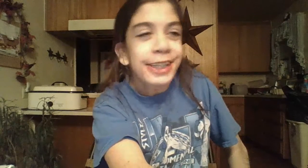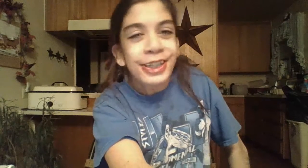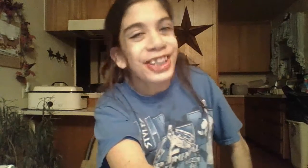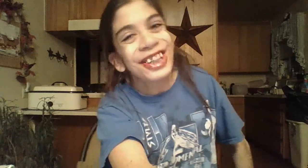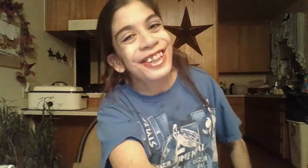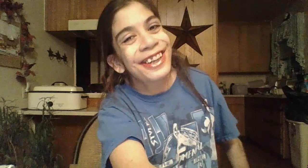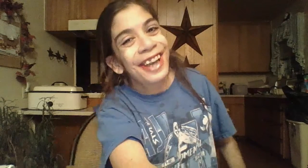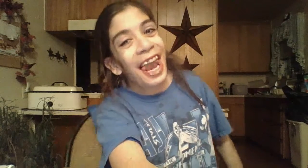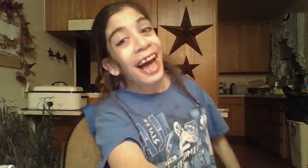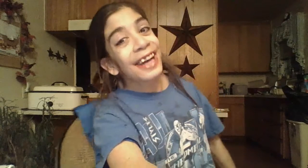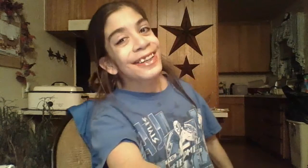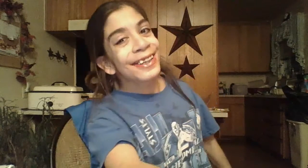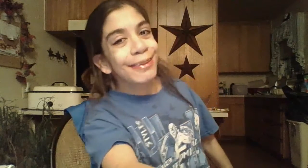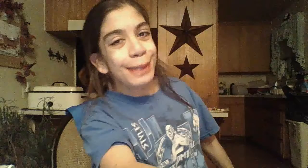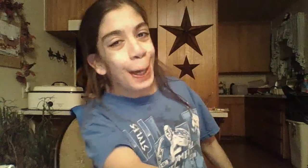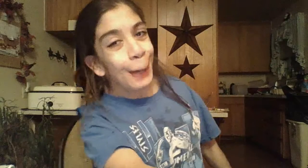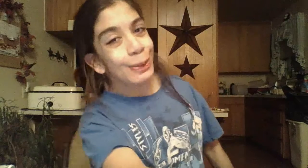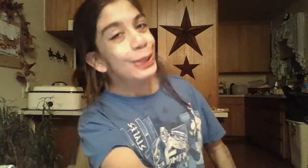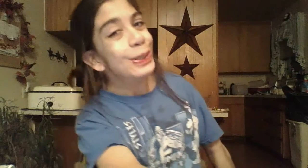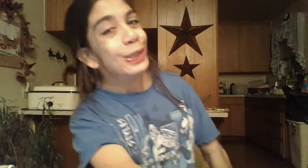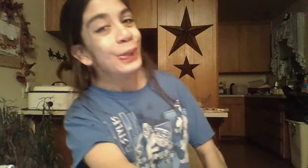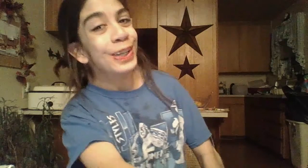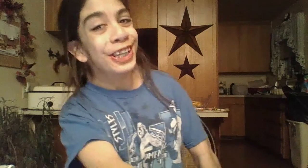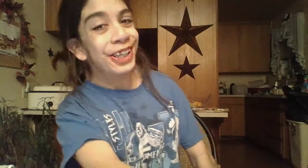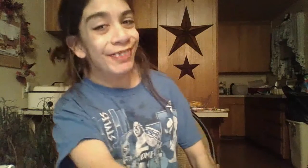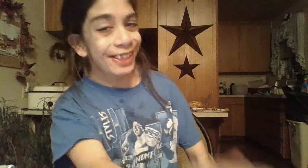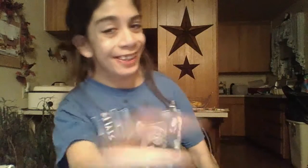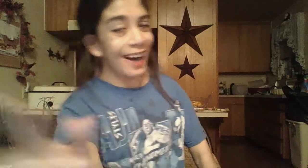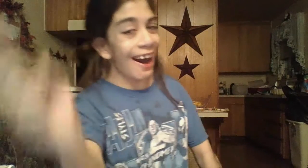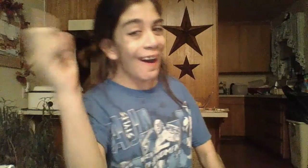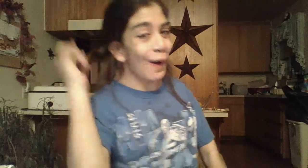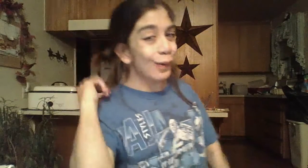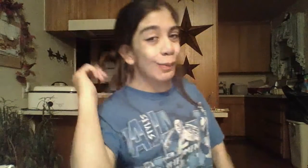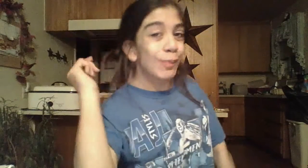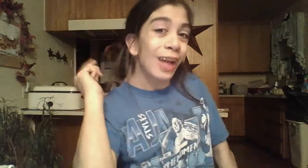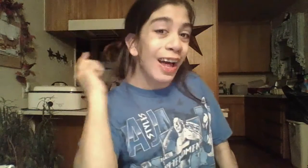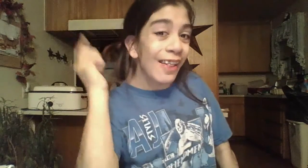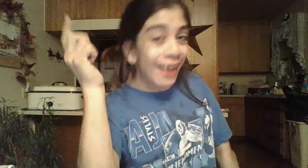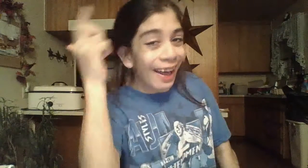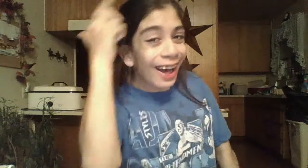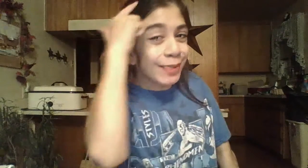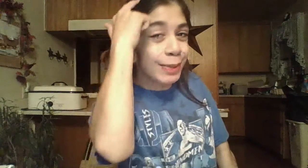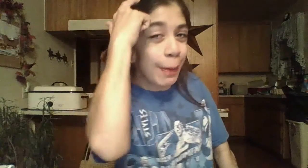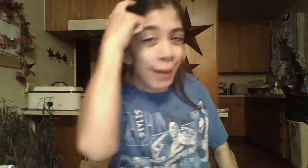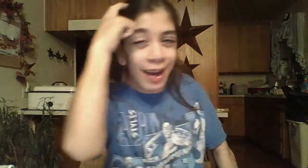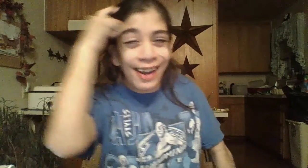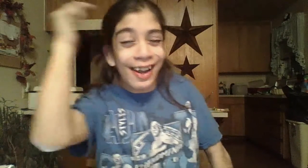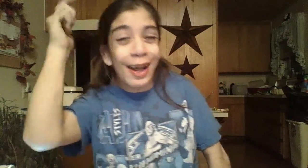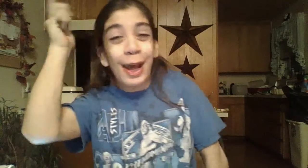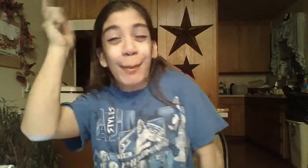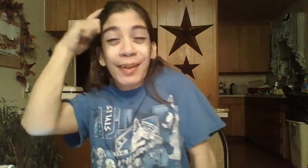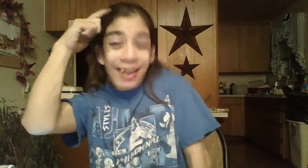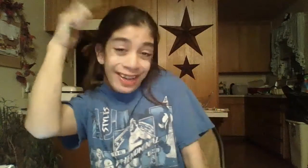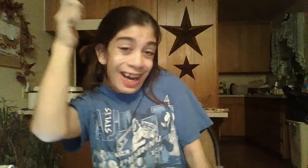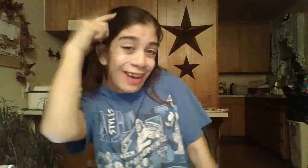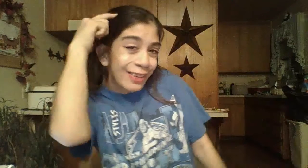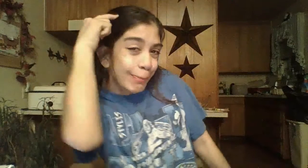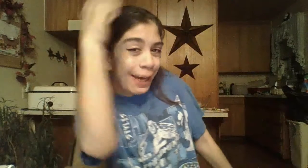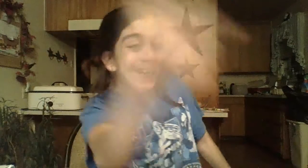Just a lot of that coming up in 2017 that I hope that I have in my mind and planned out in my